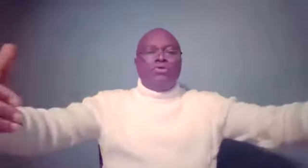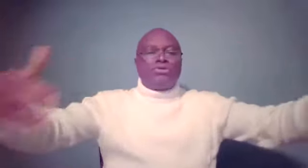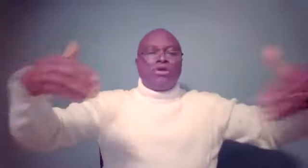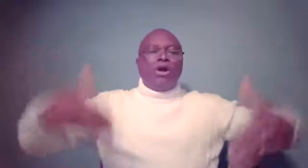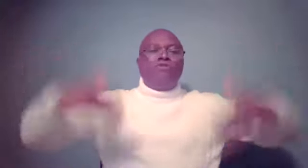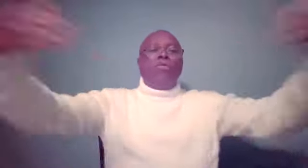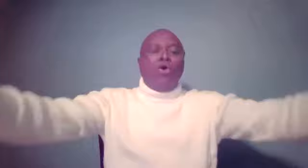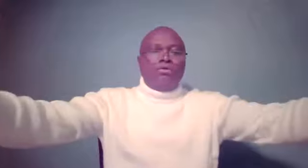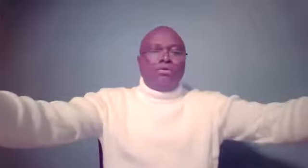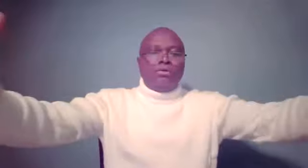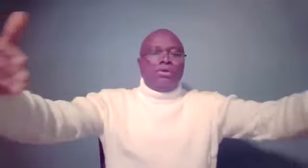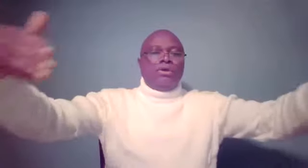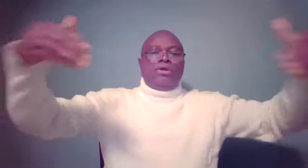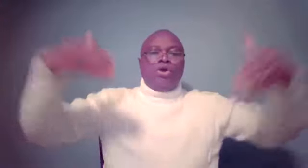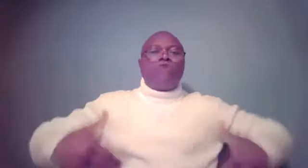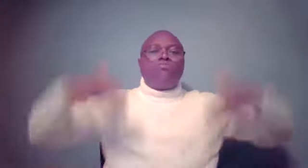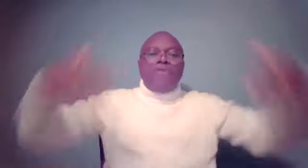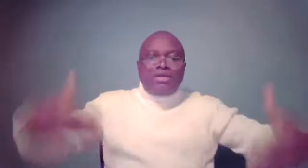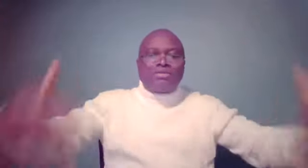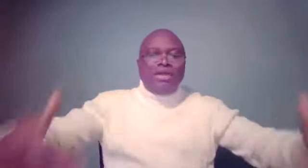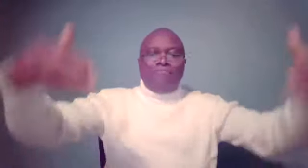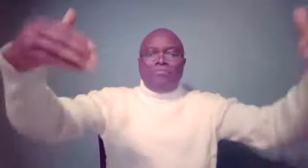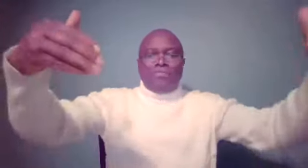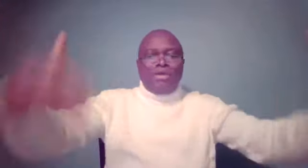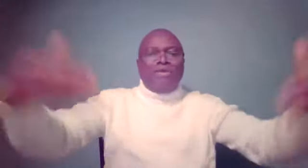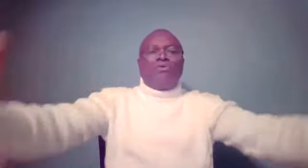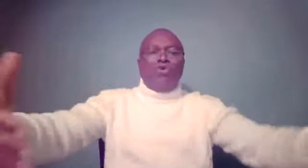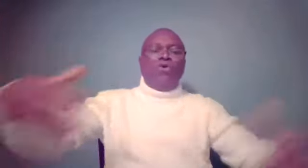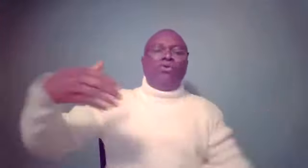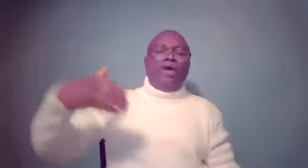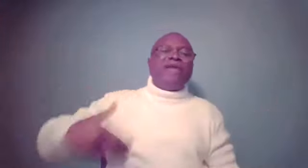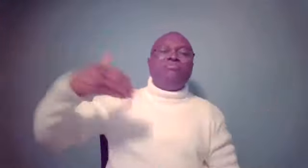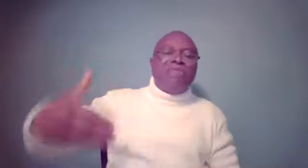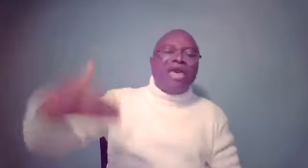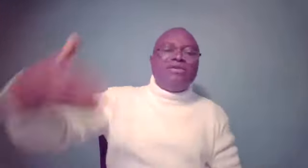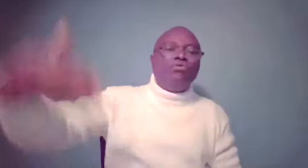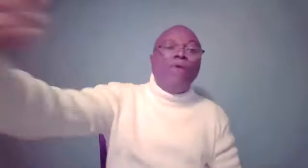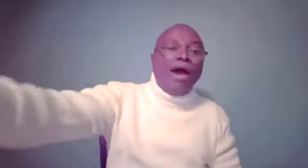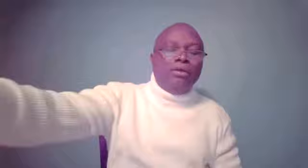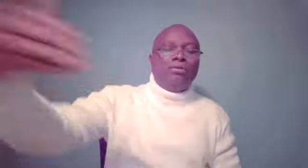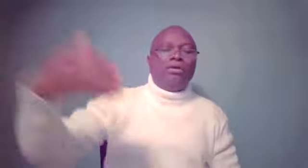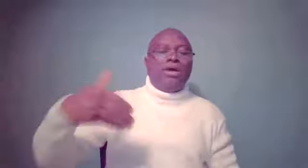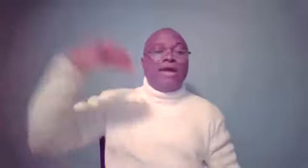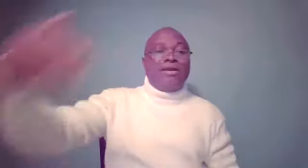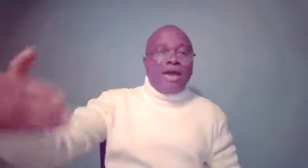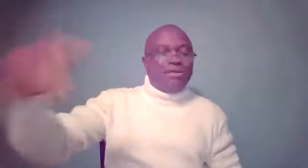of Paul. God placed him in that role and he played it well. Ananias,